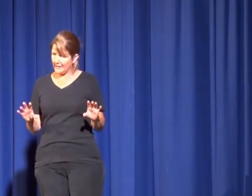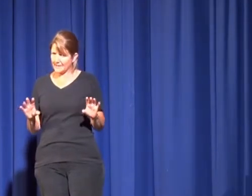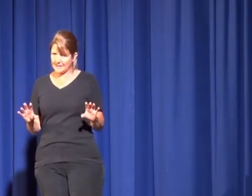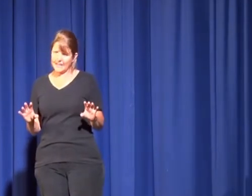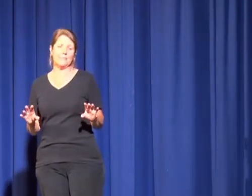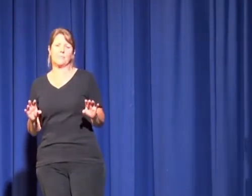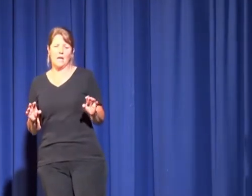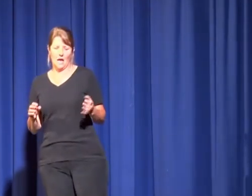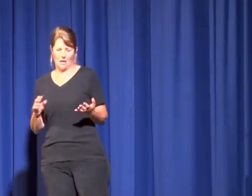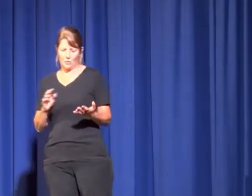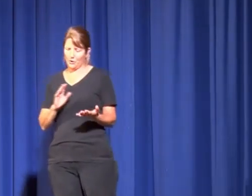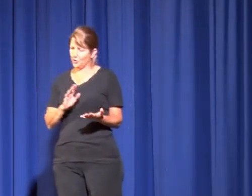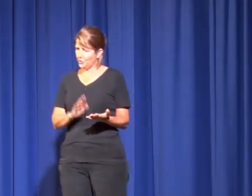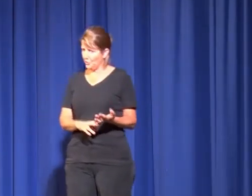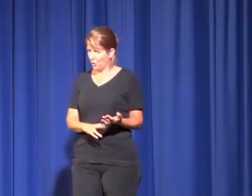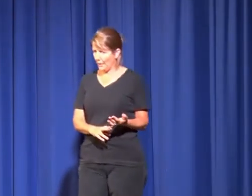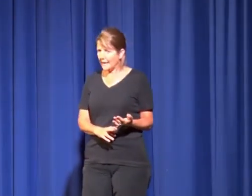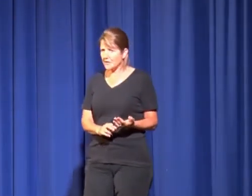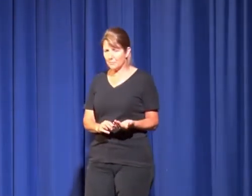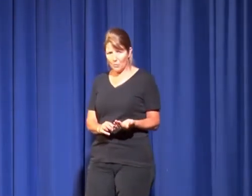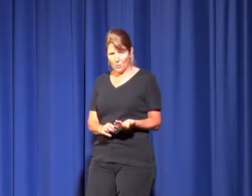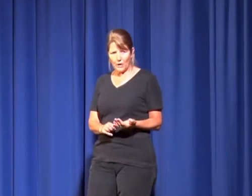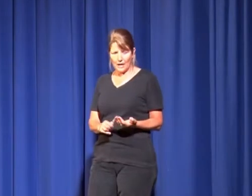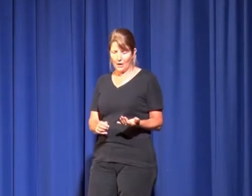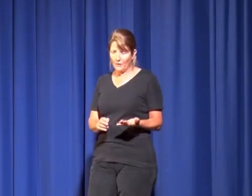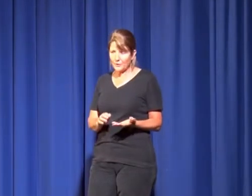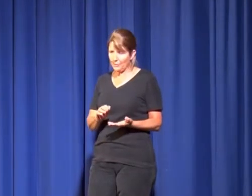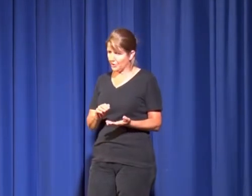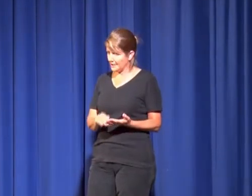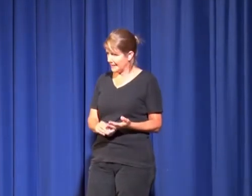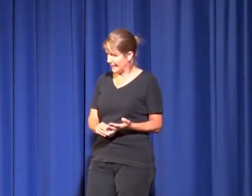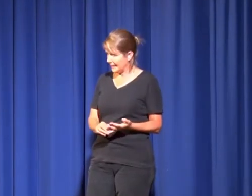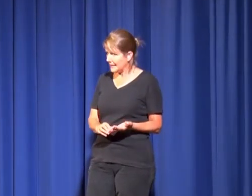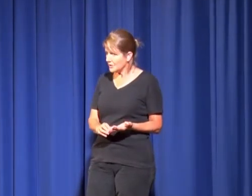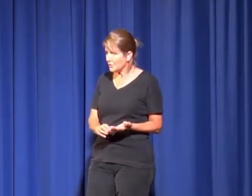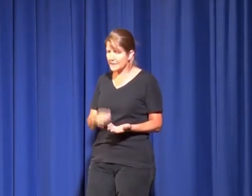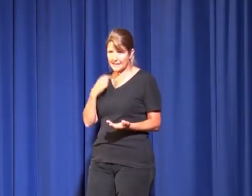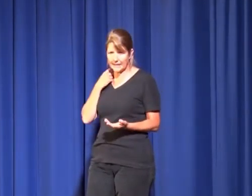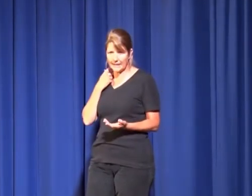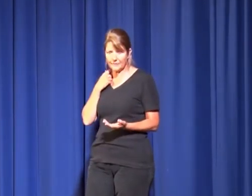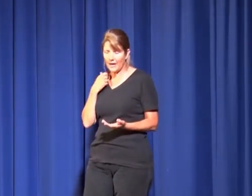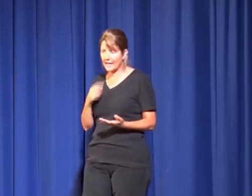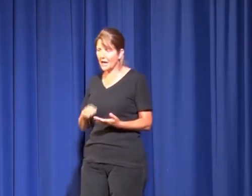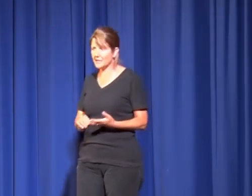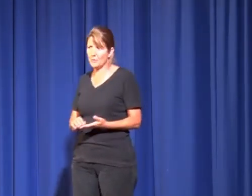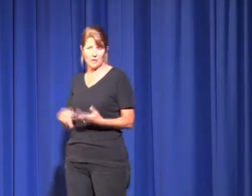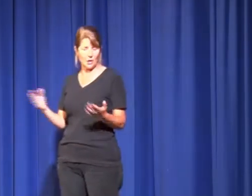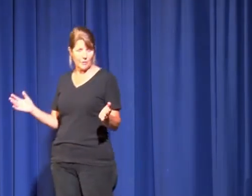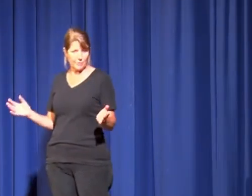things the same. We wanted to go out more often, wanted to stay out later on Saturday and Friday nights, we wanted to go out with